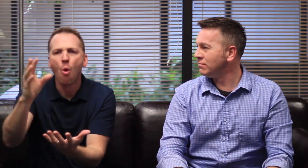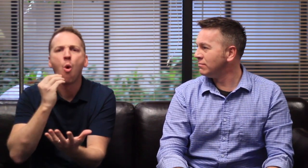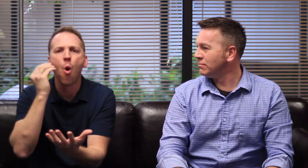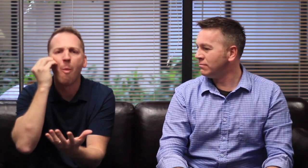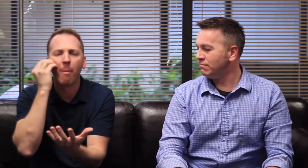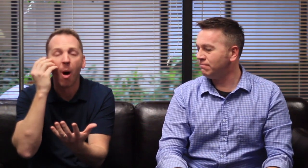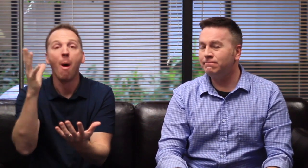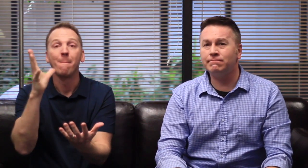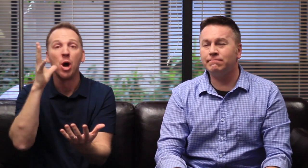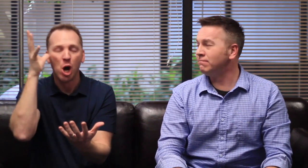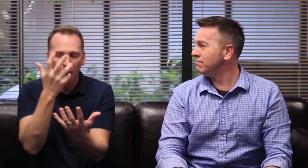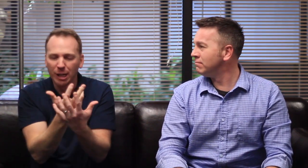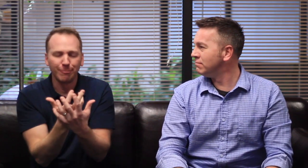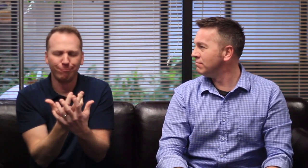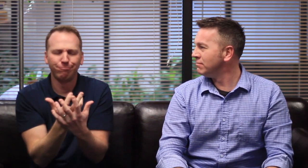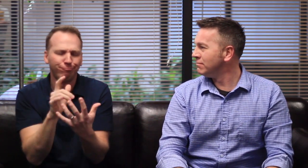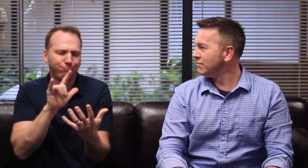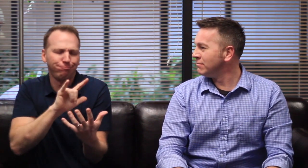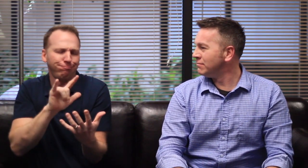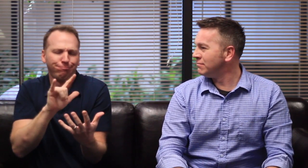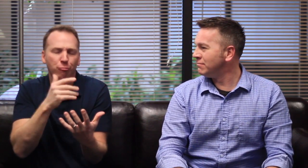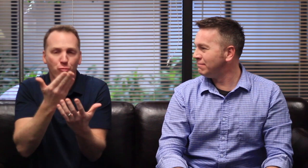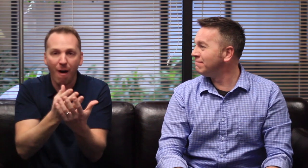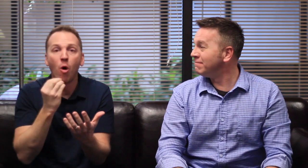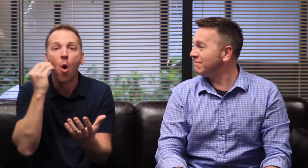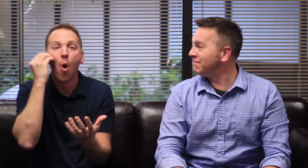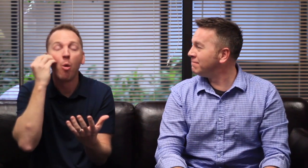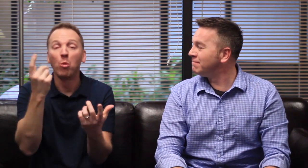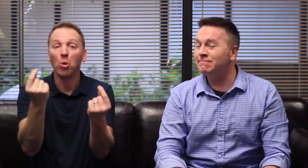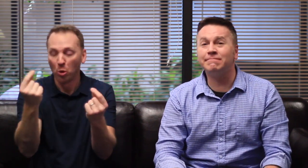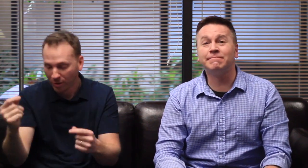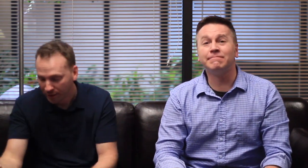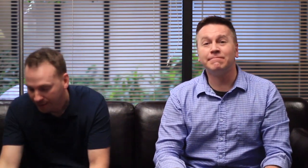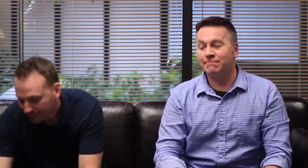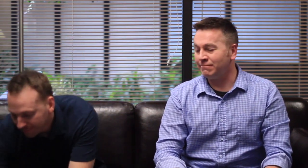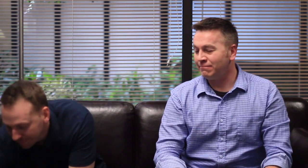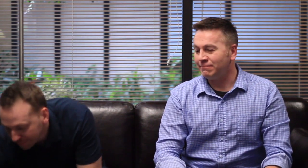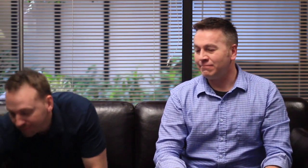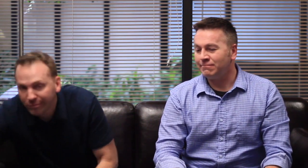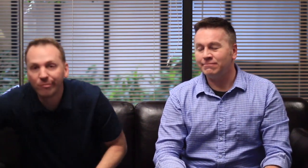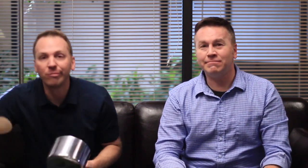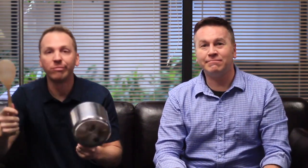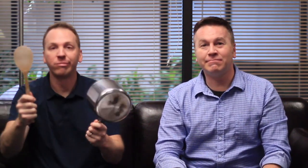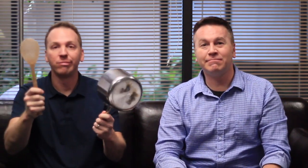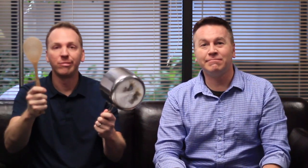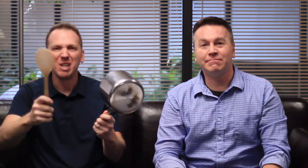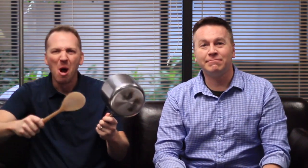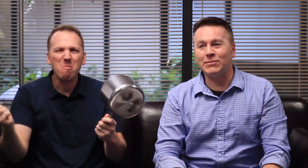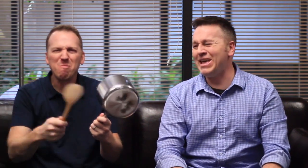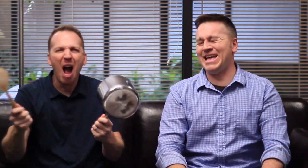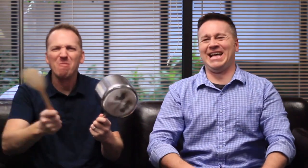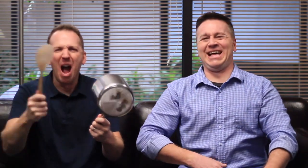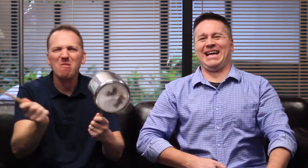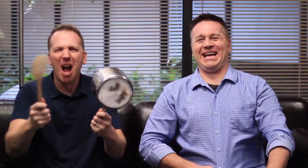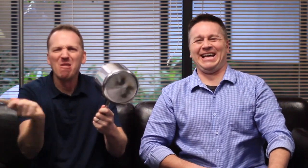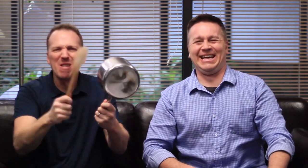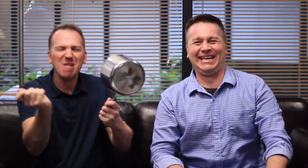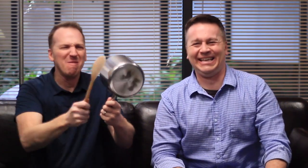then the doctor would say, go home with this beautiful baby. The baby would take that, the parents would love the baby so much, and then they'd grab a pot and pan, and they'd bang the pot and pan.